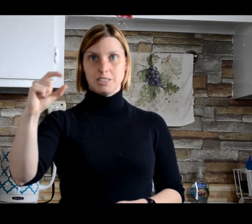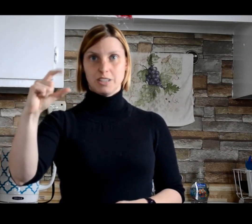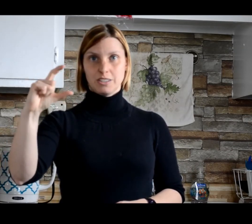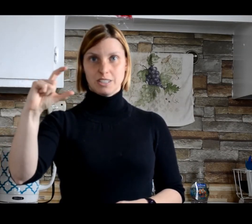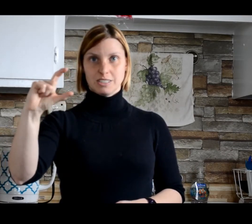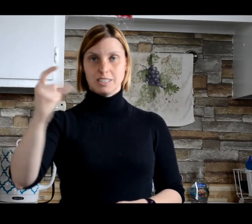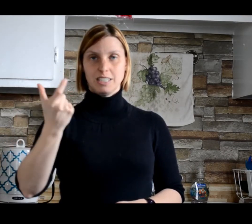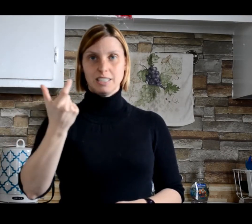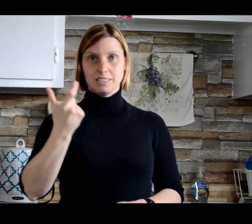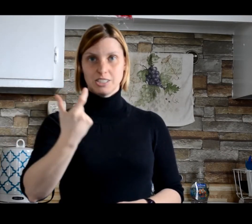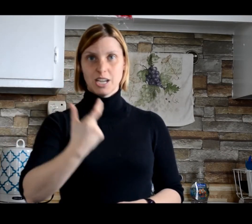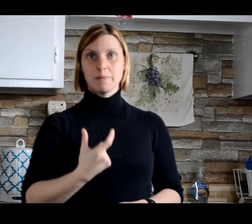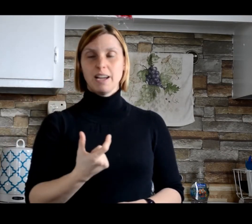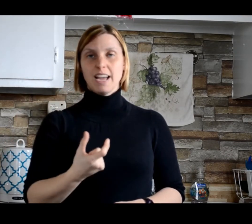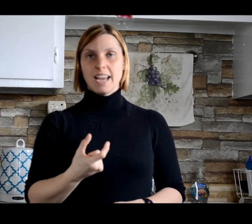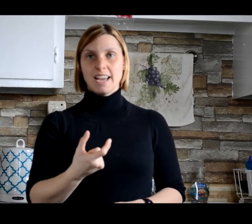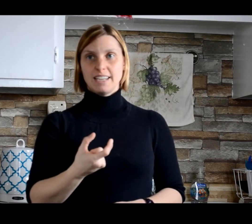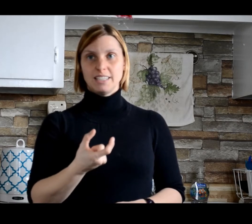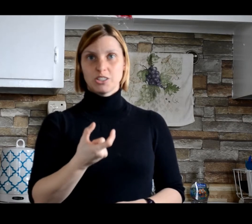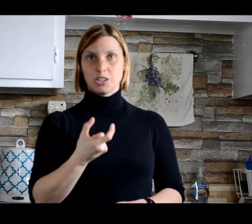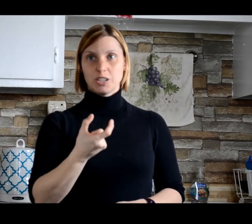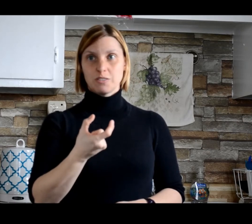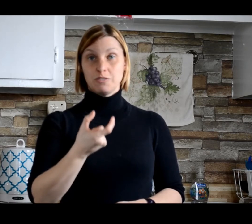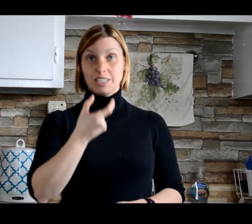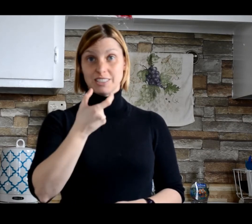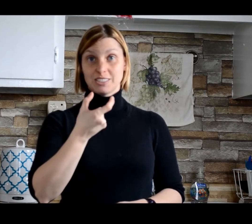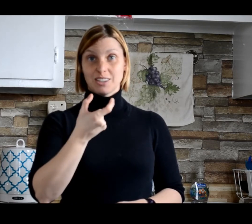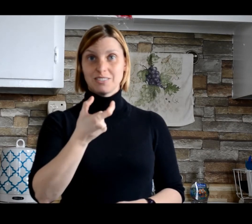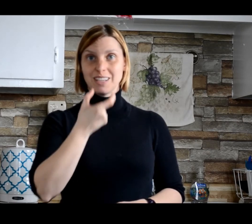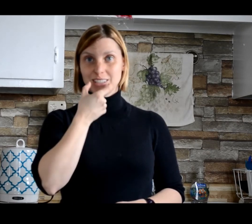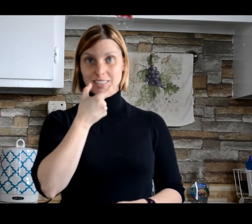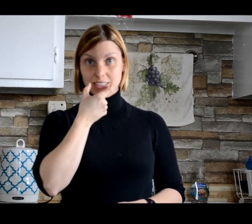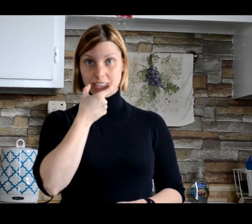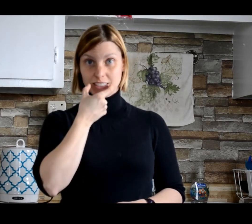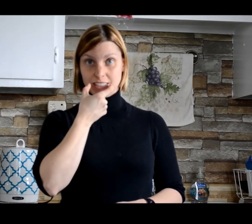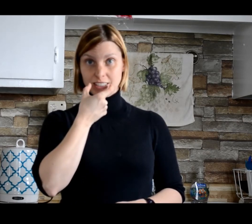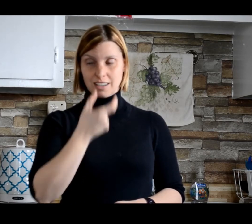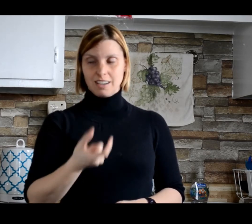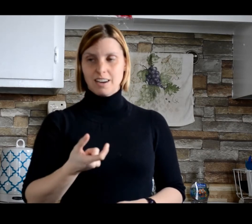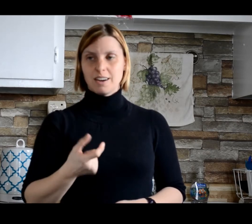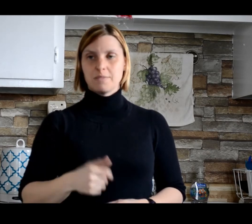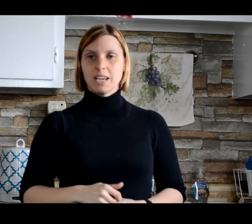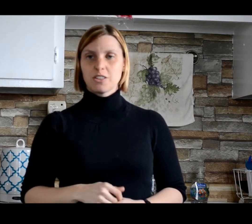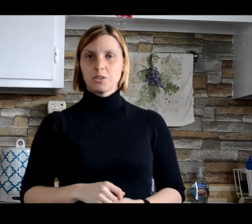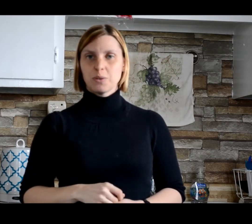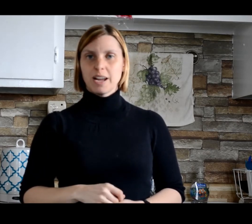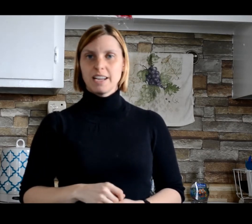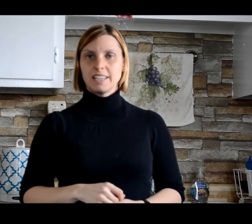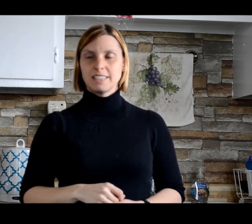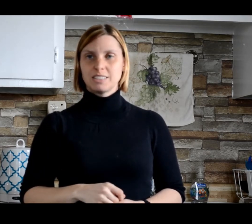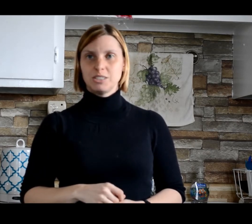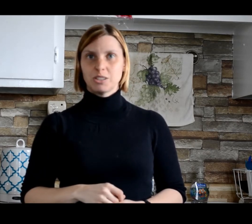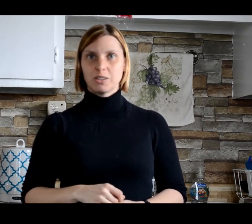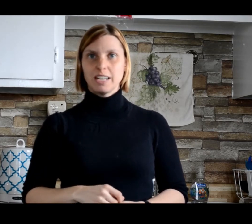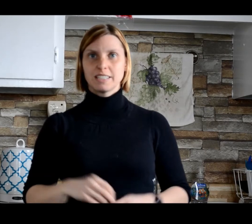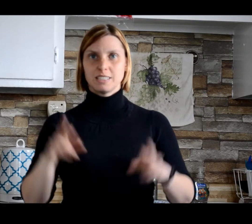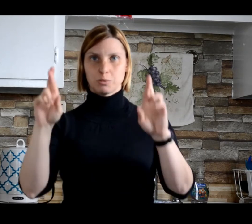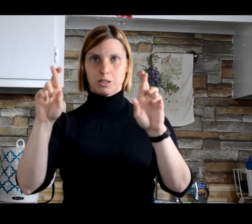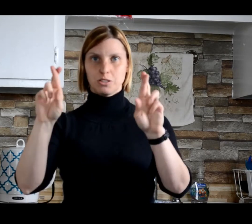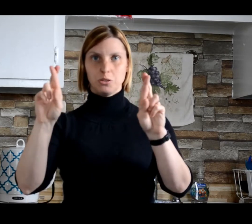finger C shape and you're going to feed it to yourself. The other way to do donut is with two